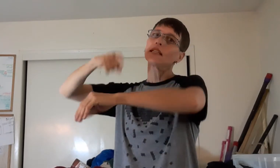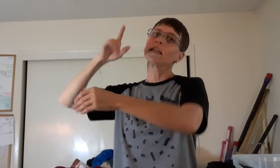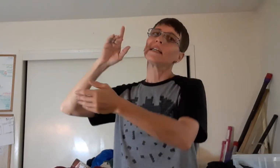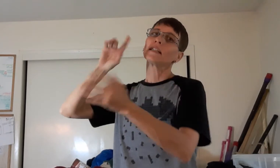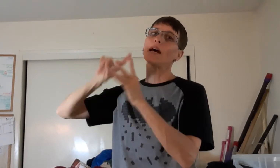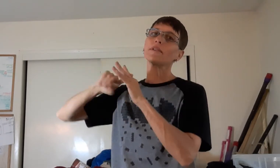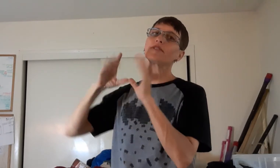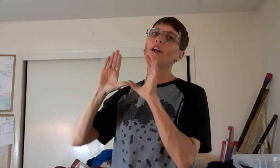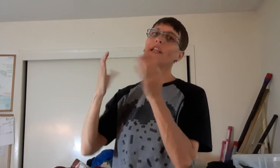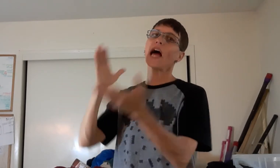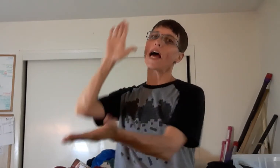Time to start class.